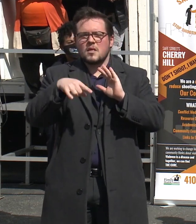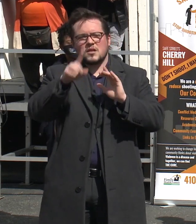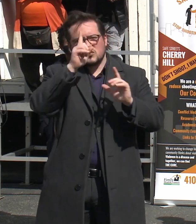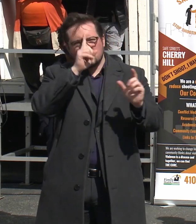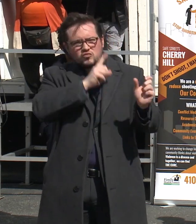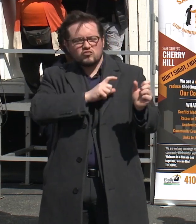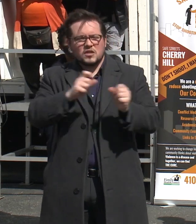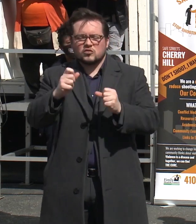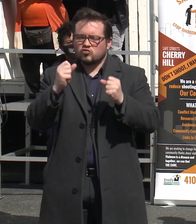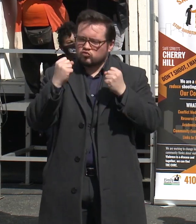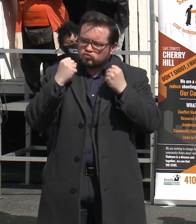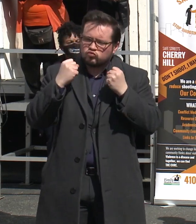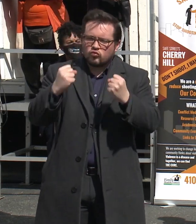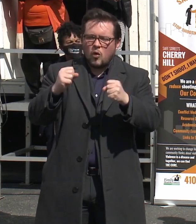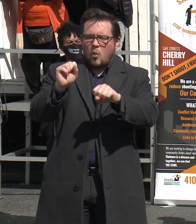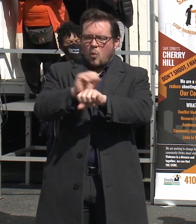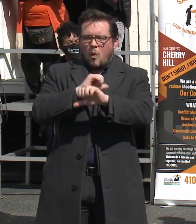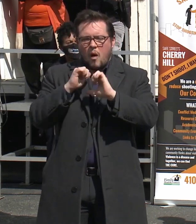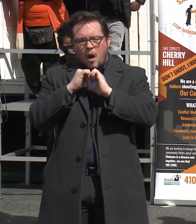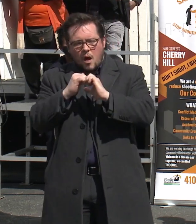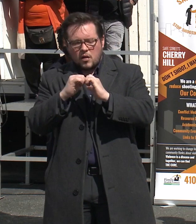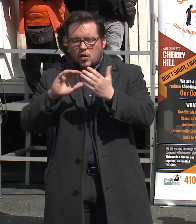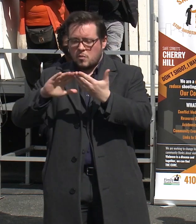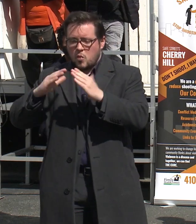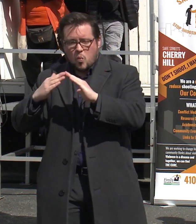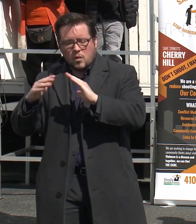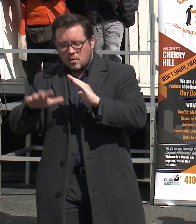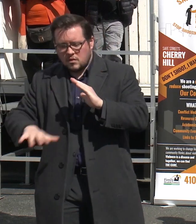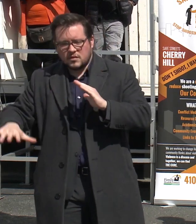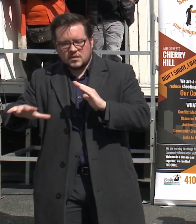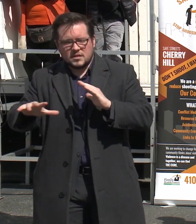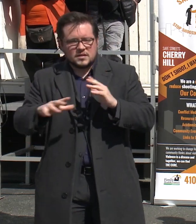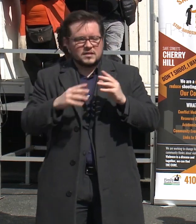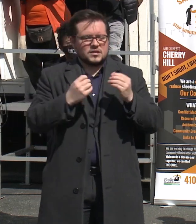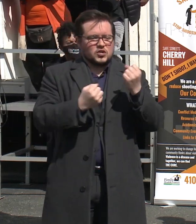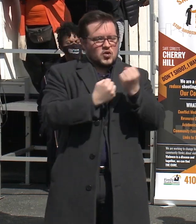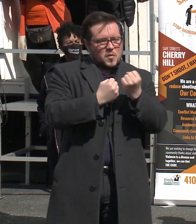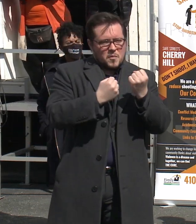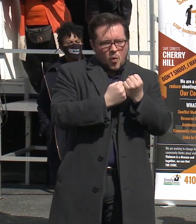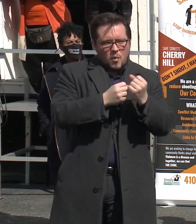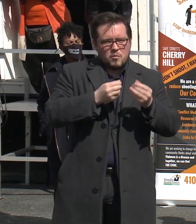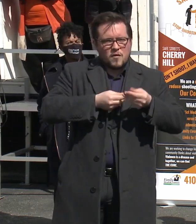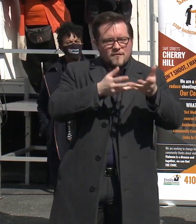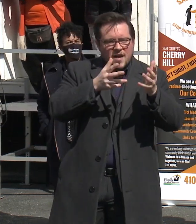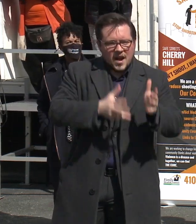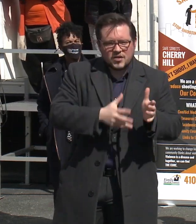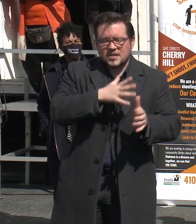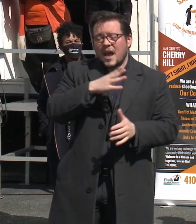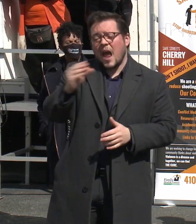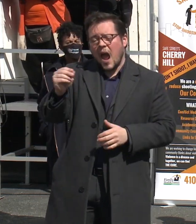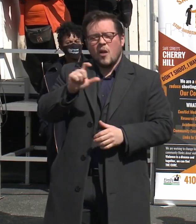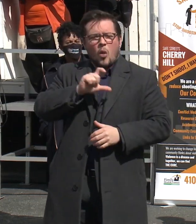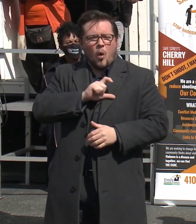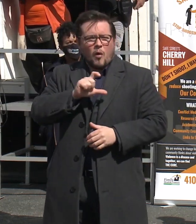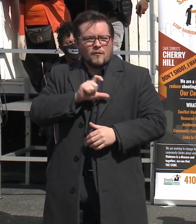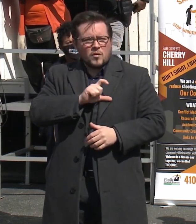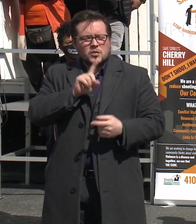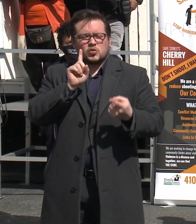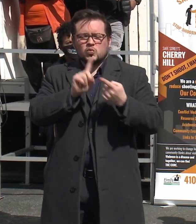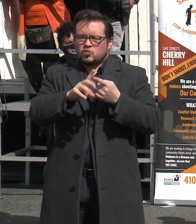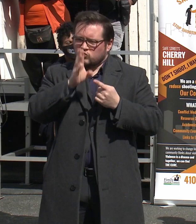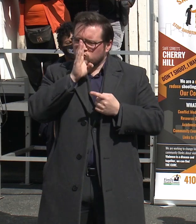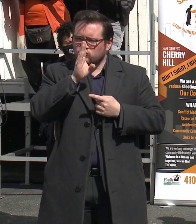strong collaboration between community members, support and outreach providers, and law enforcement to directly